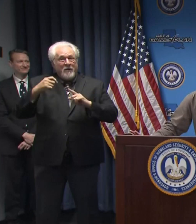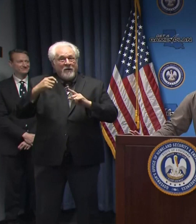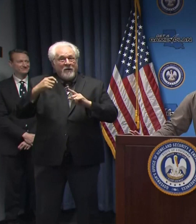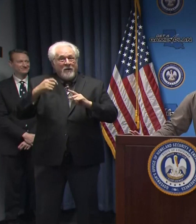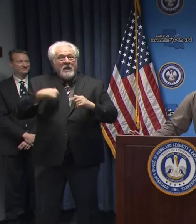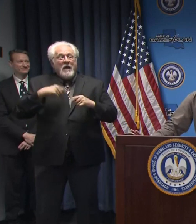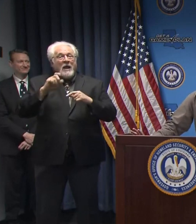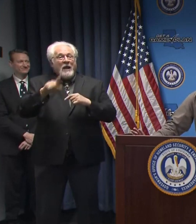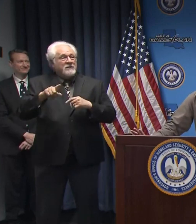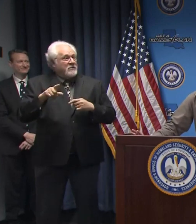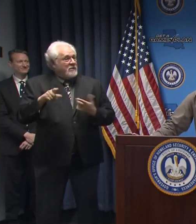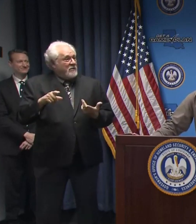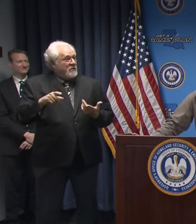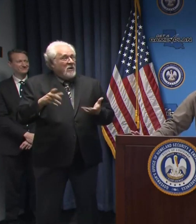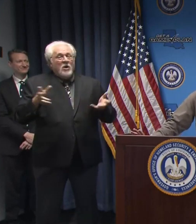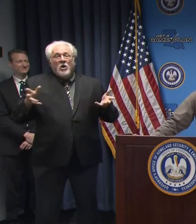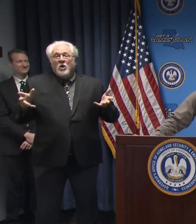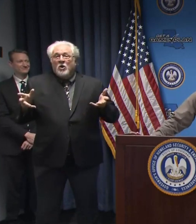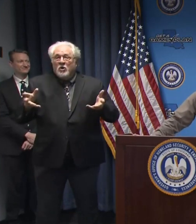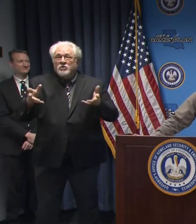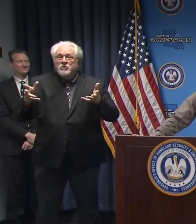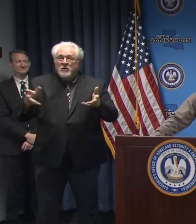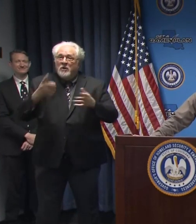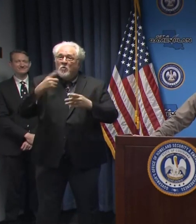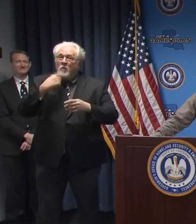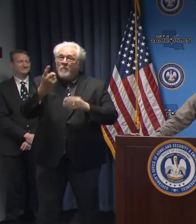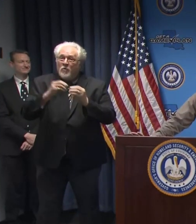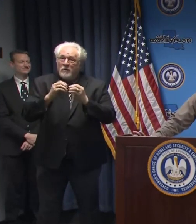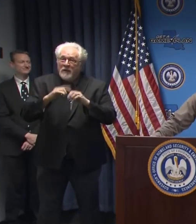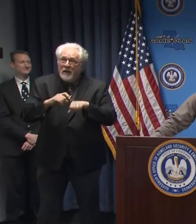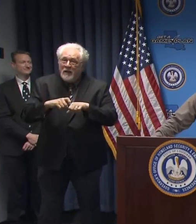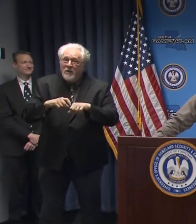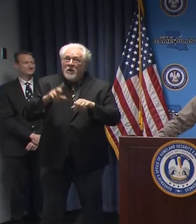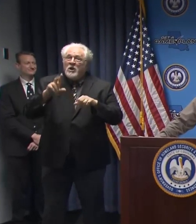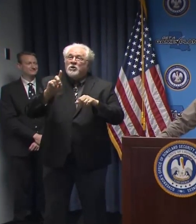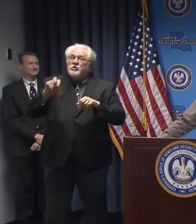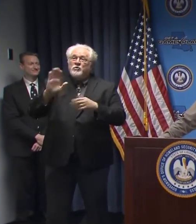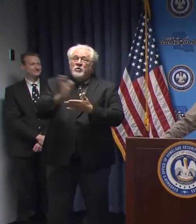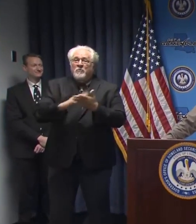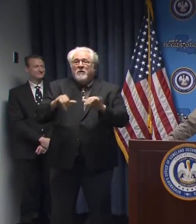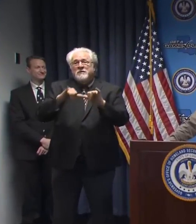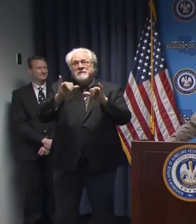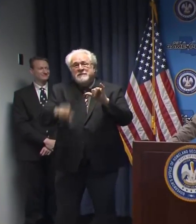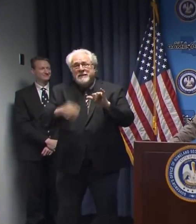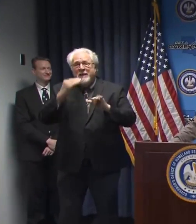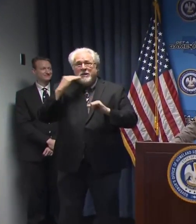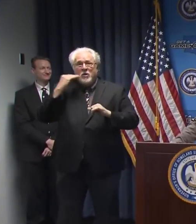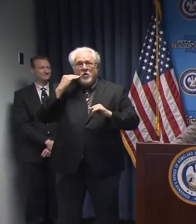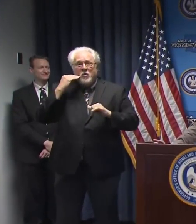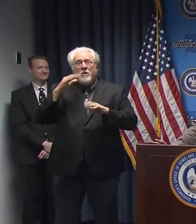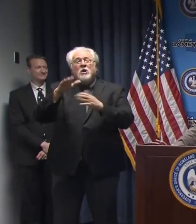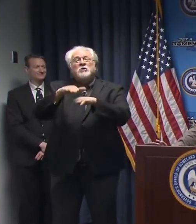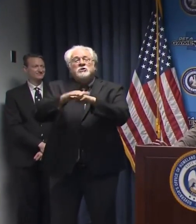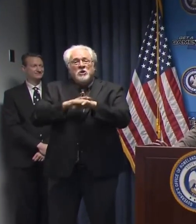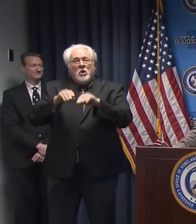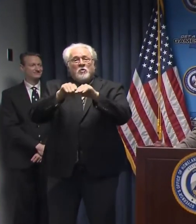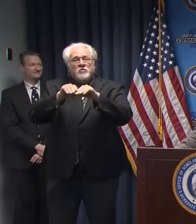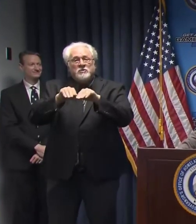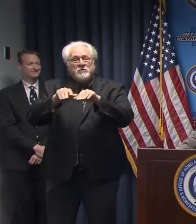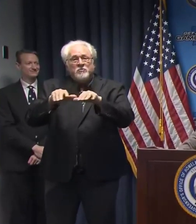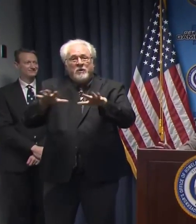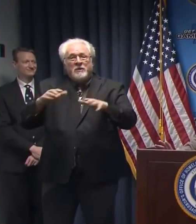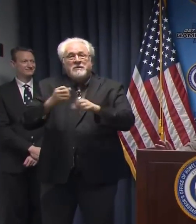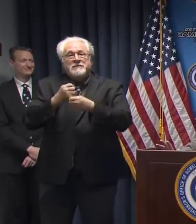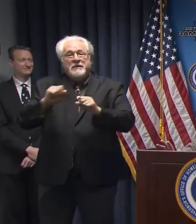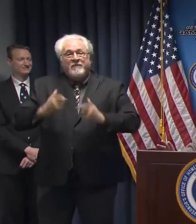ask you, I'm going to urge you, I'm going to implore you one more time, do your part. Stay home, slow the spread, save lives,